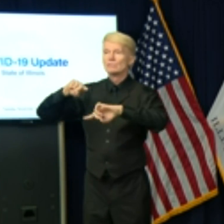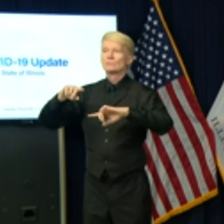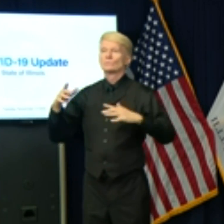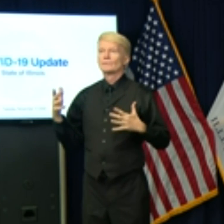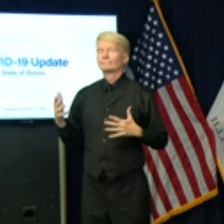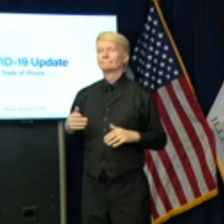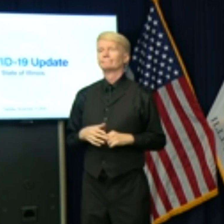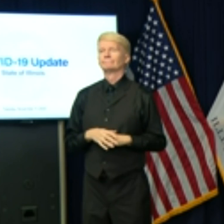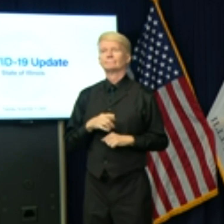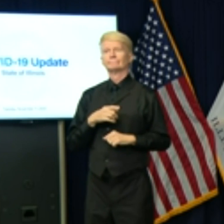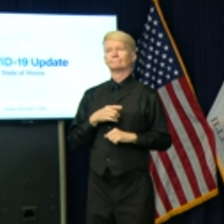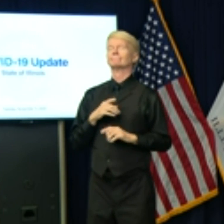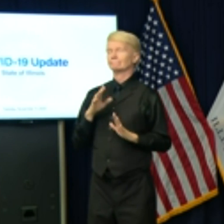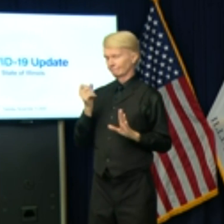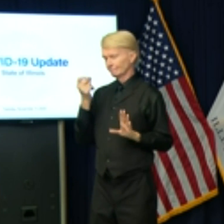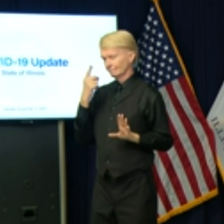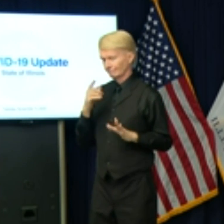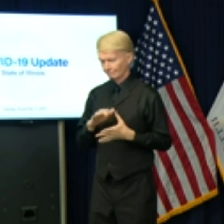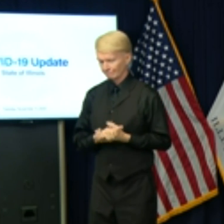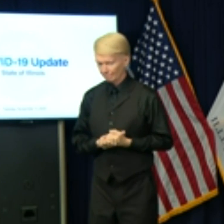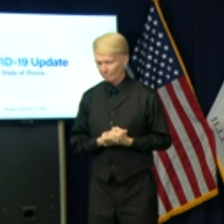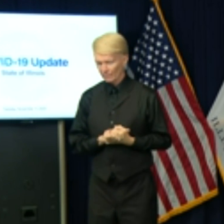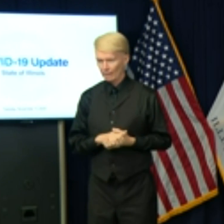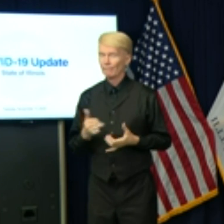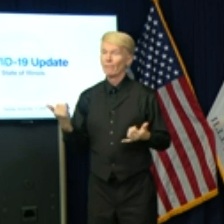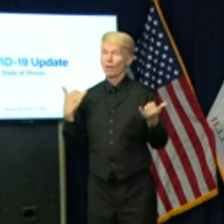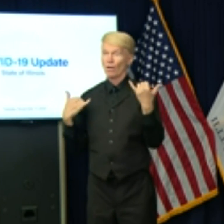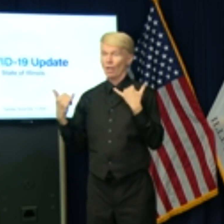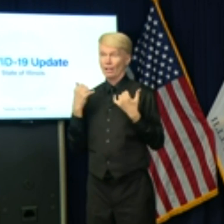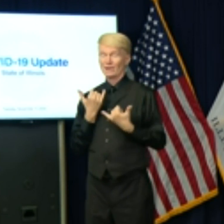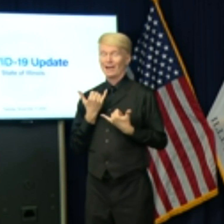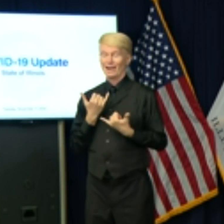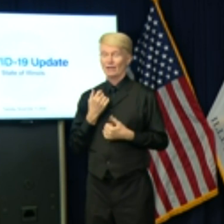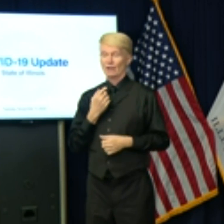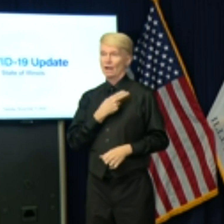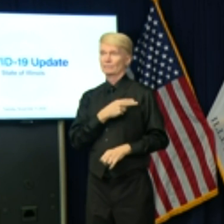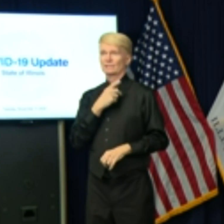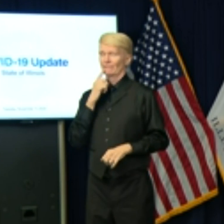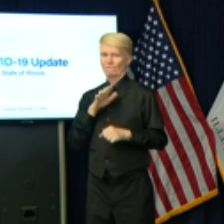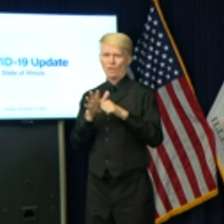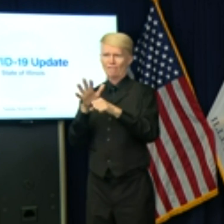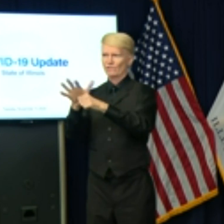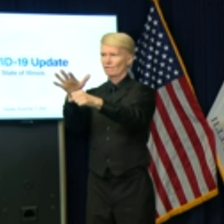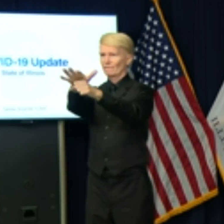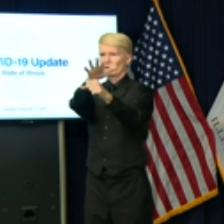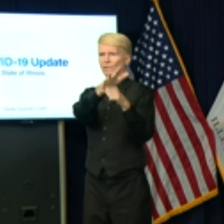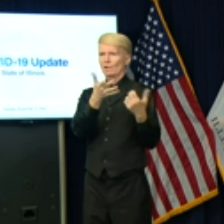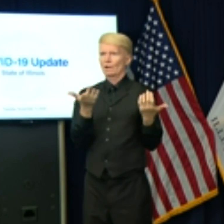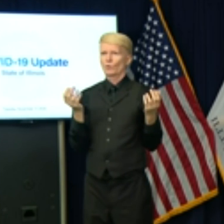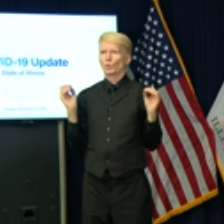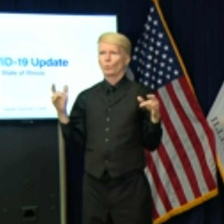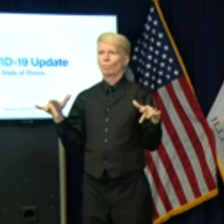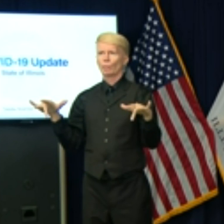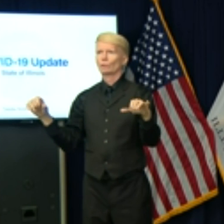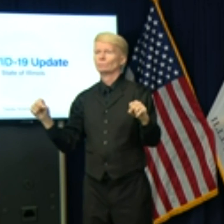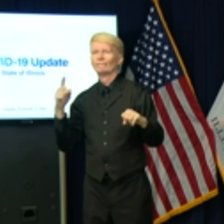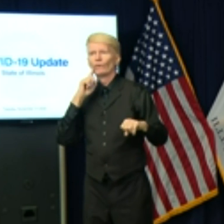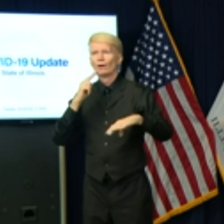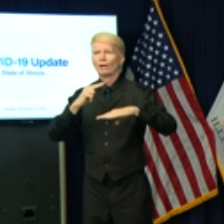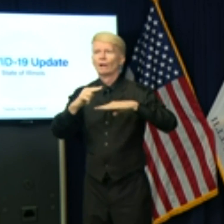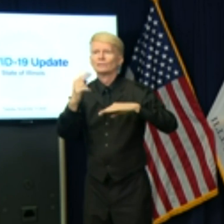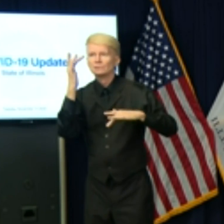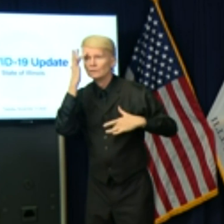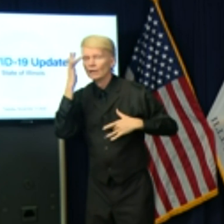Right. So obviously, I'm already getting calls from hospitals that there's not a bed, right? So we are trying to